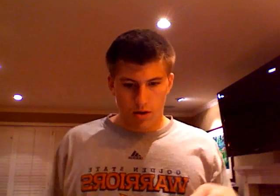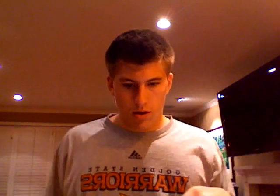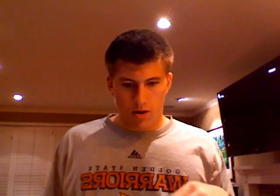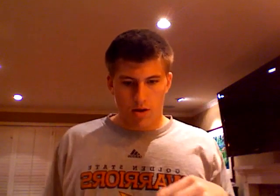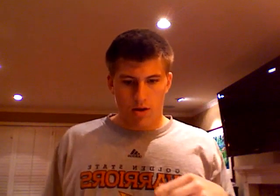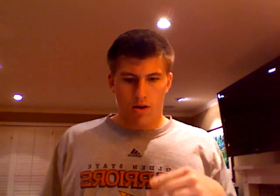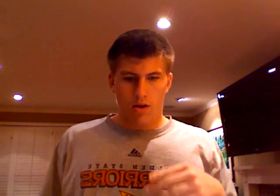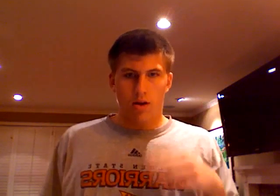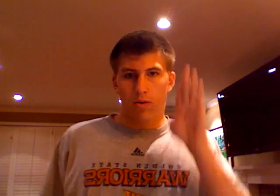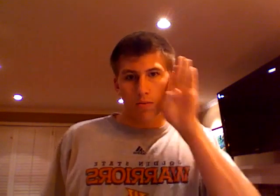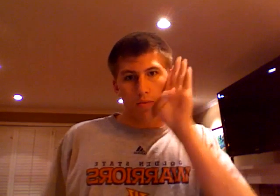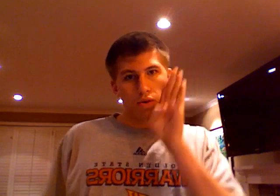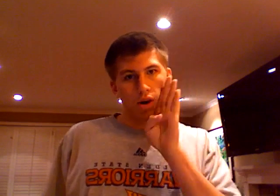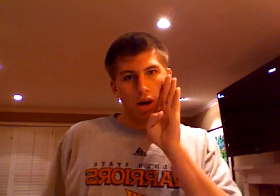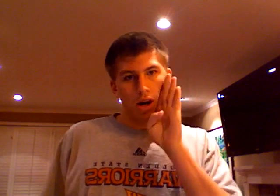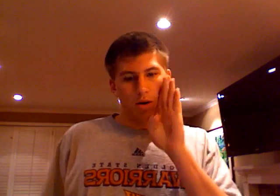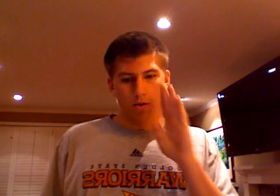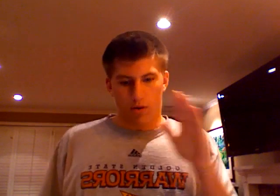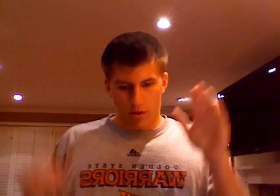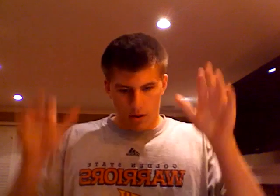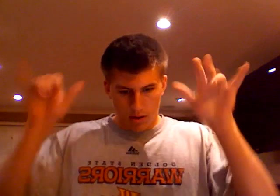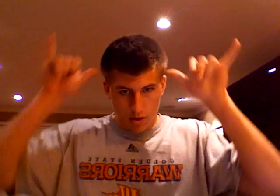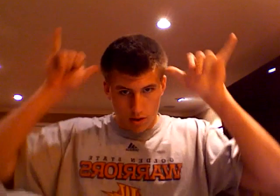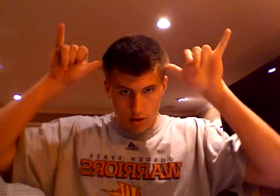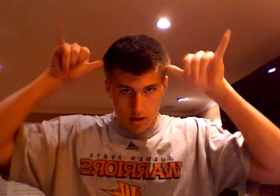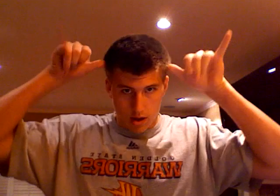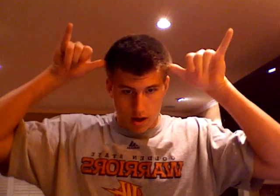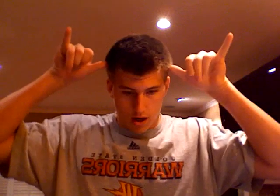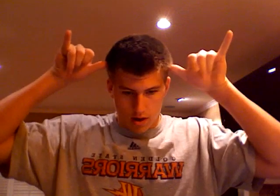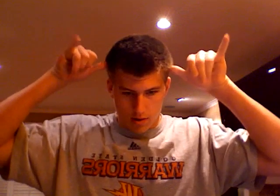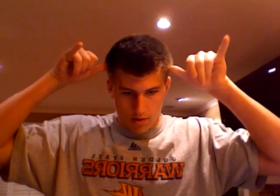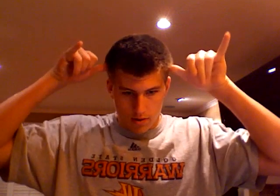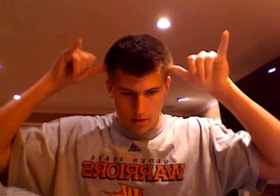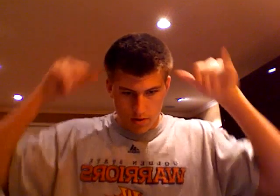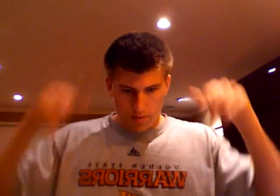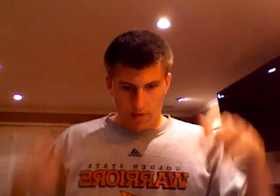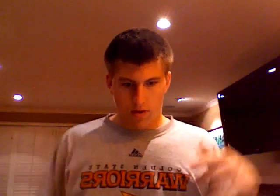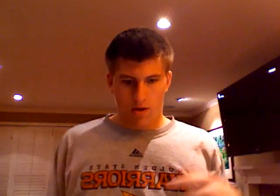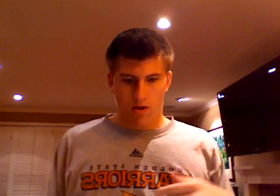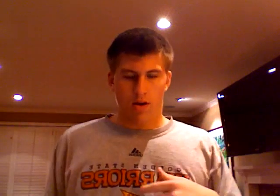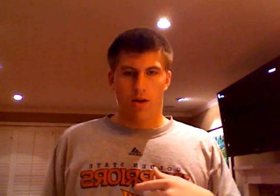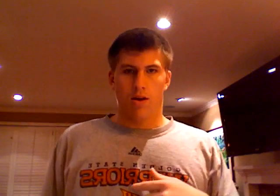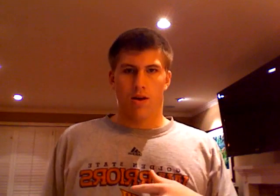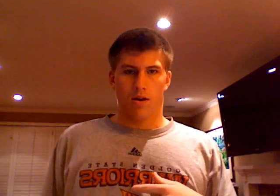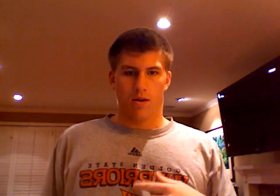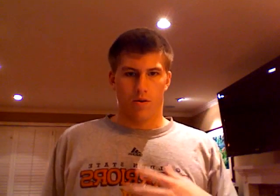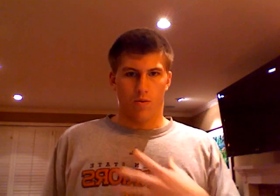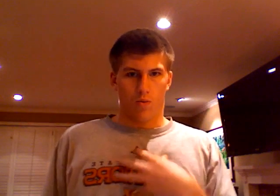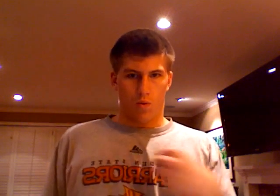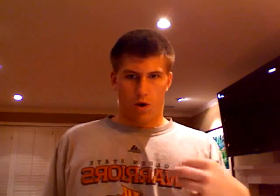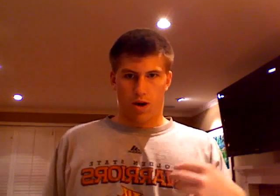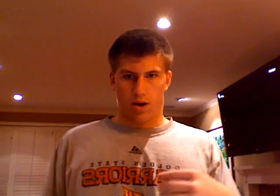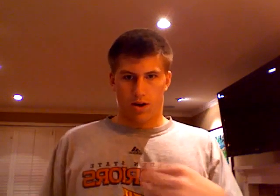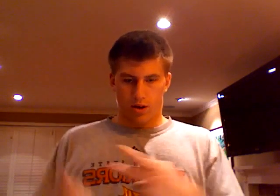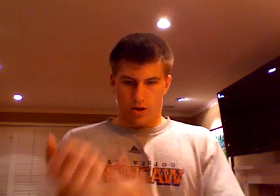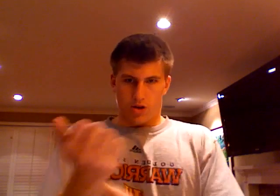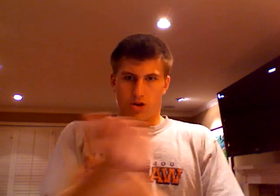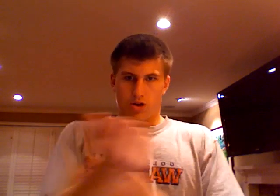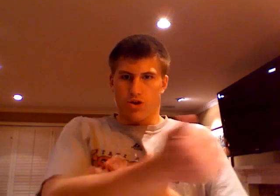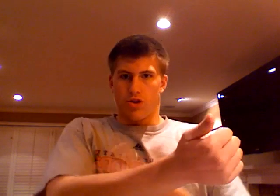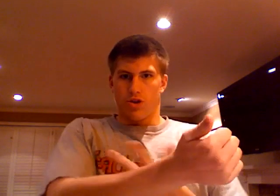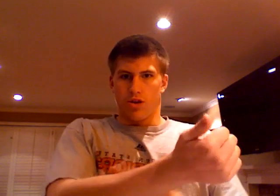brown cow, white sheep.